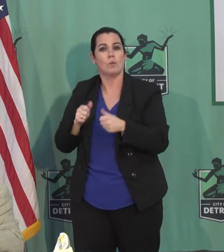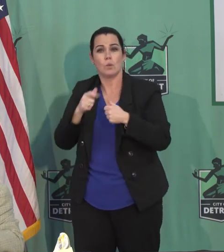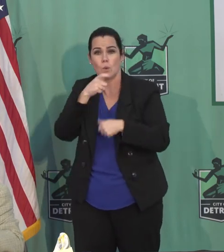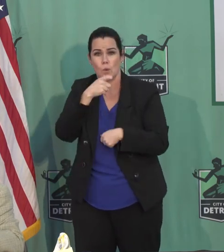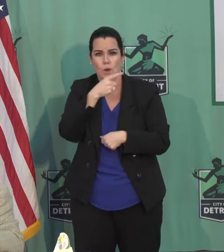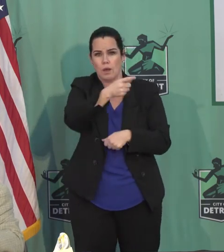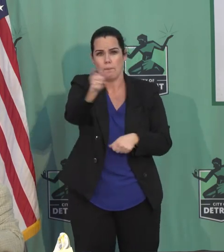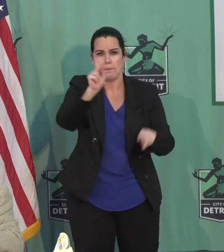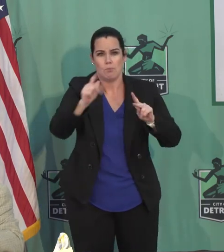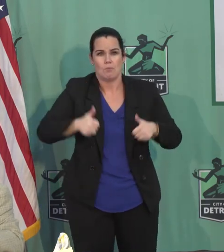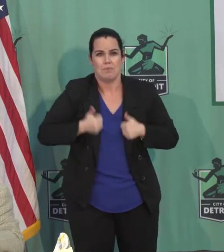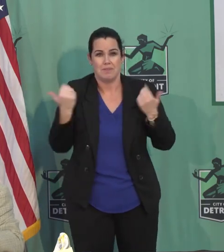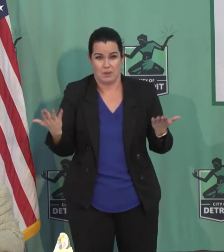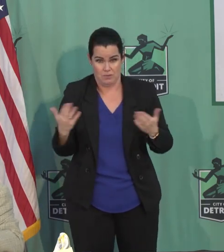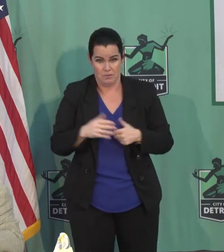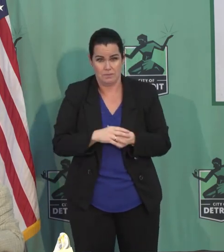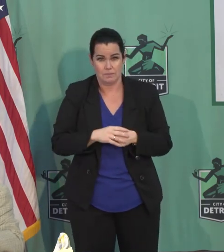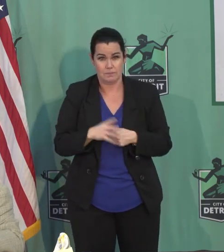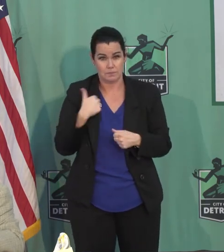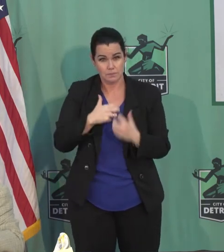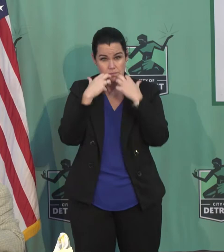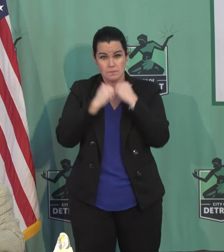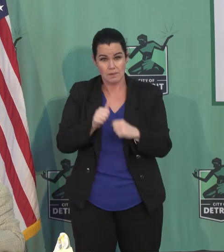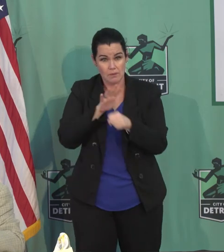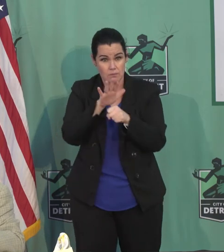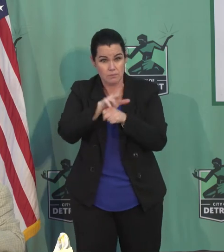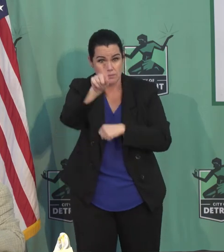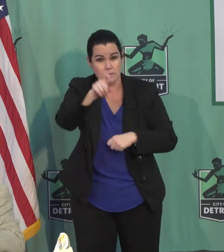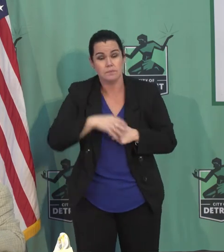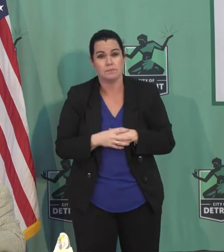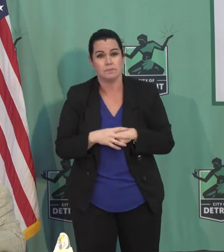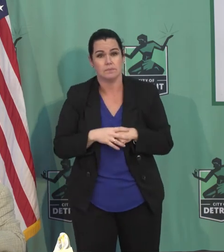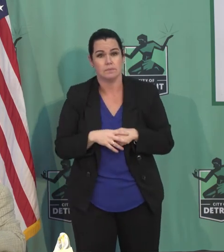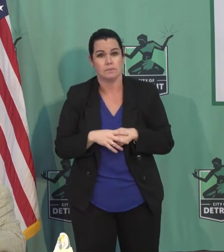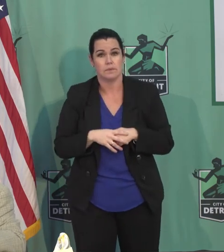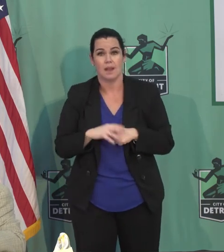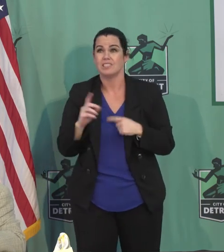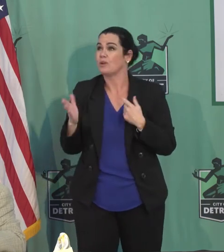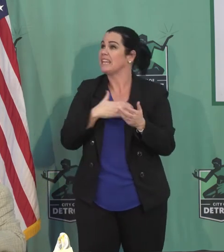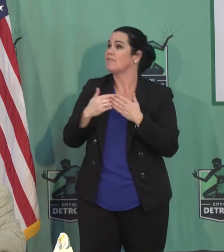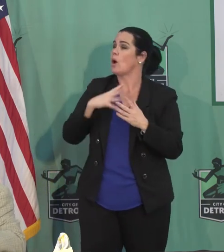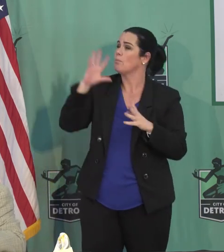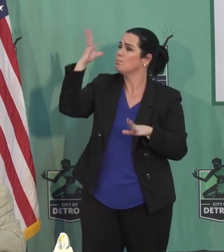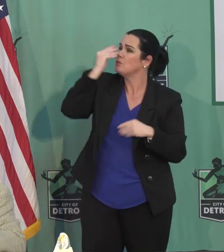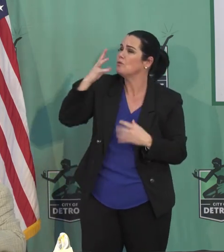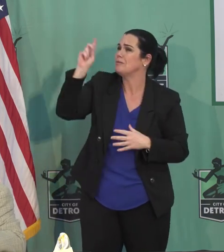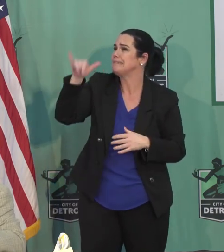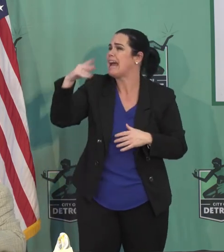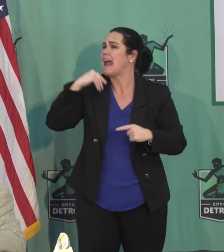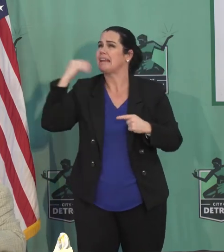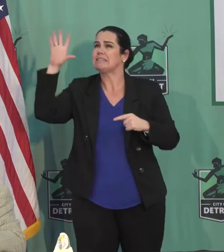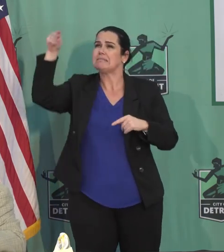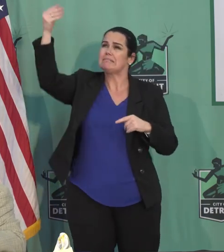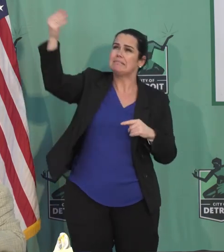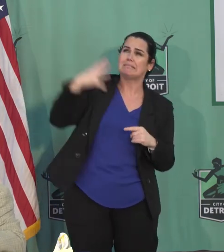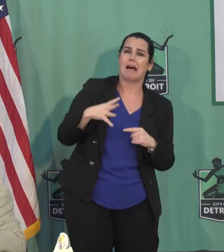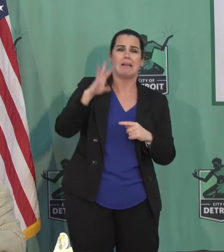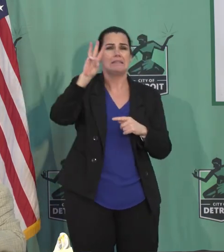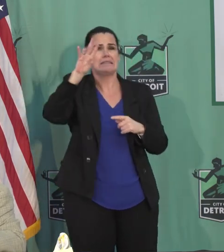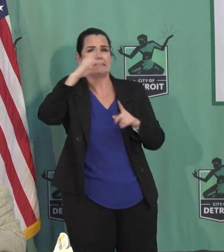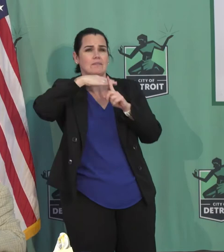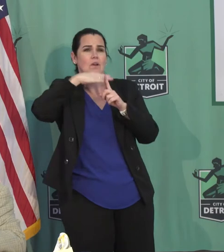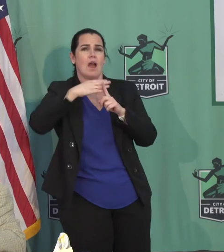Do we care enough about each other that when it's 67 degrees and sunny, we don't go